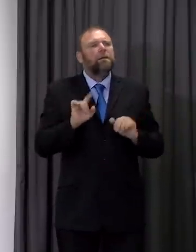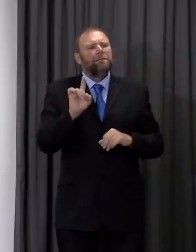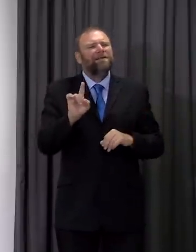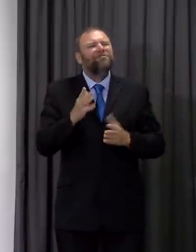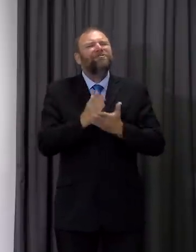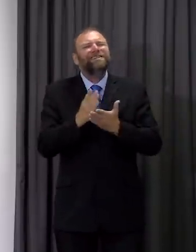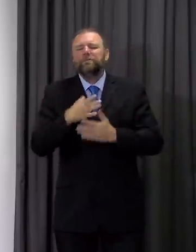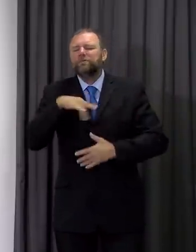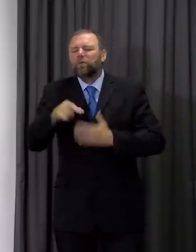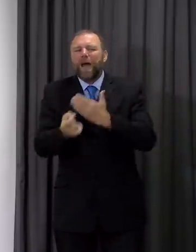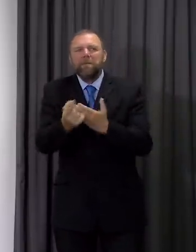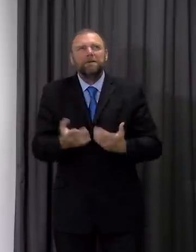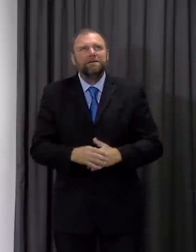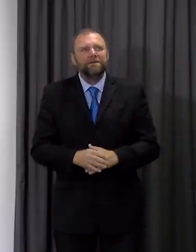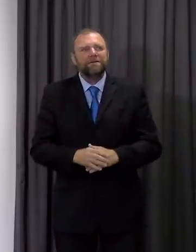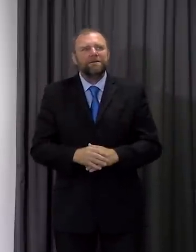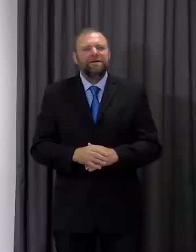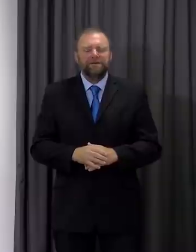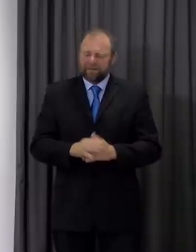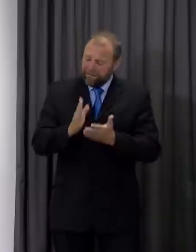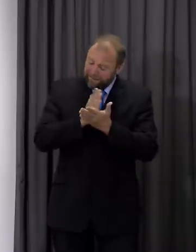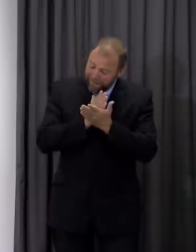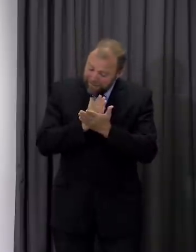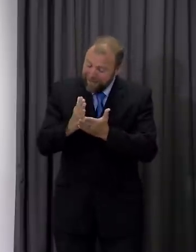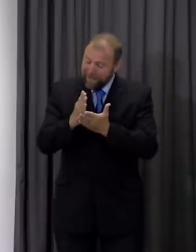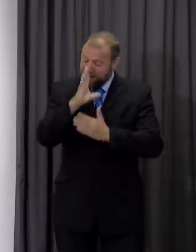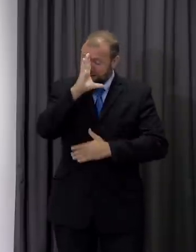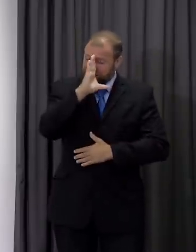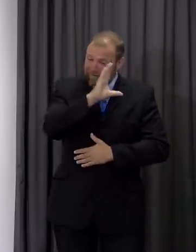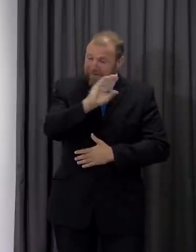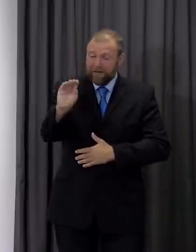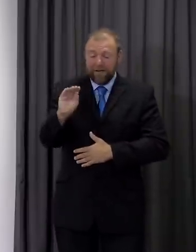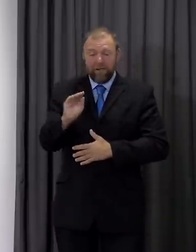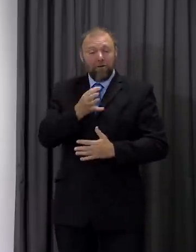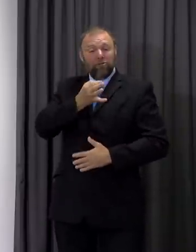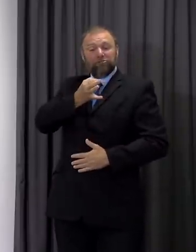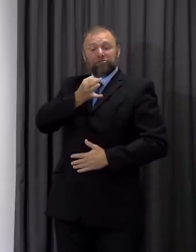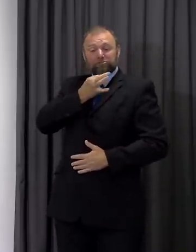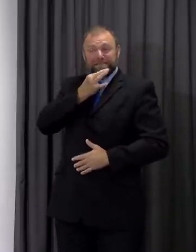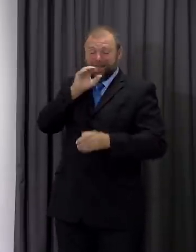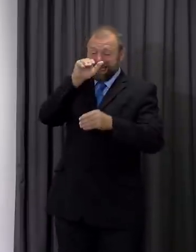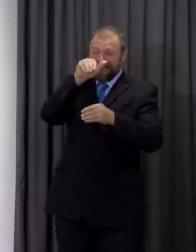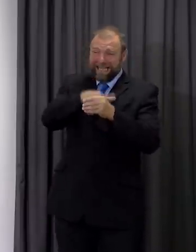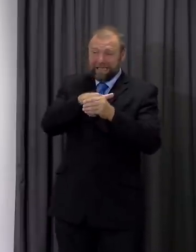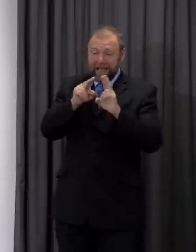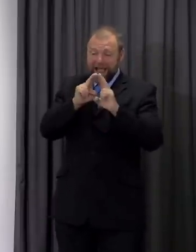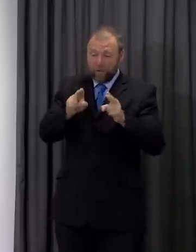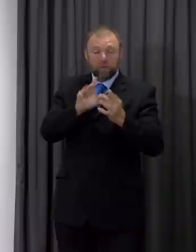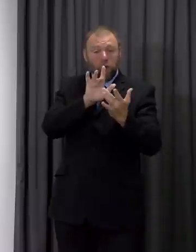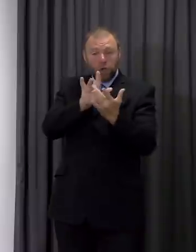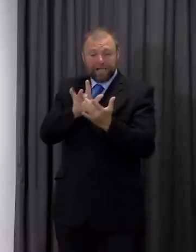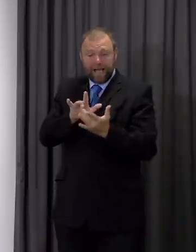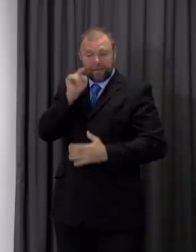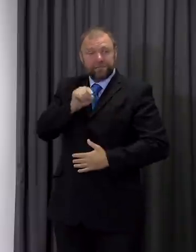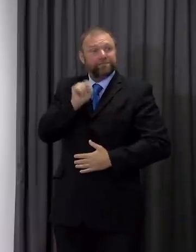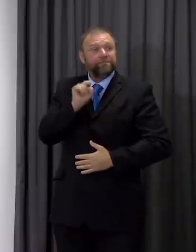first place. I think there's a very clear message about the risks of indoor contact in people's home from people from a large